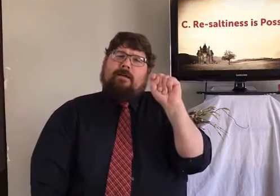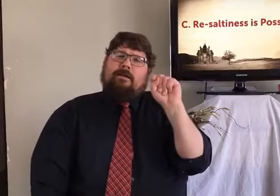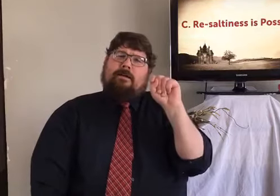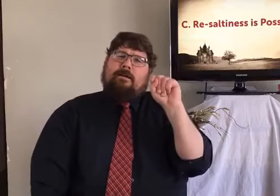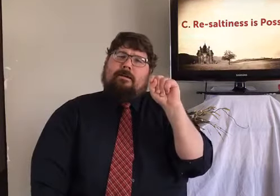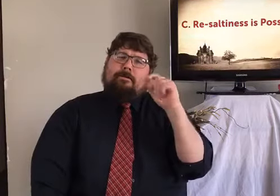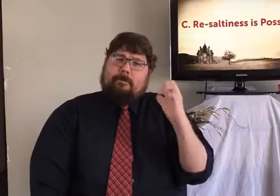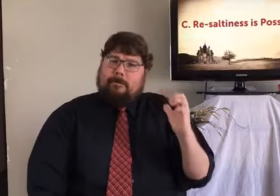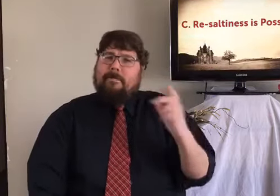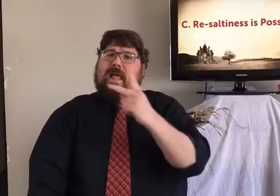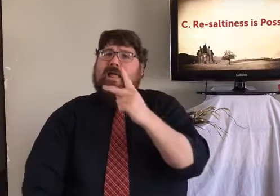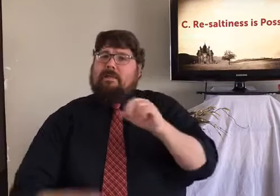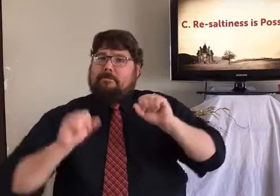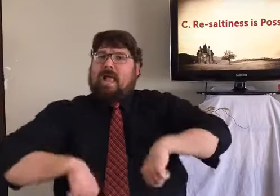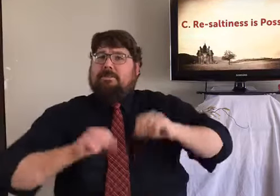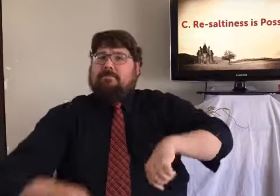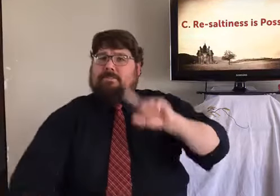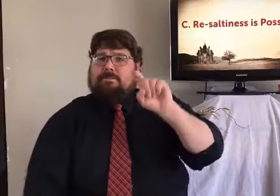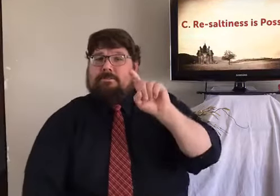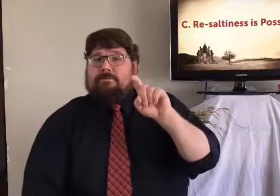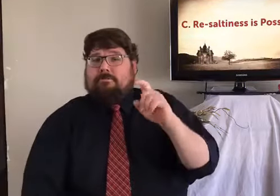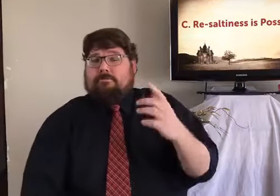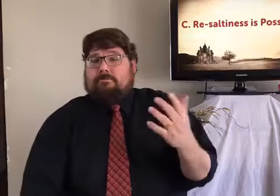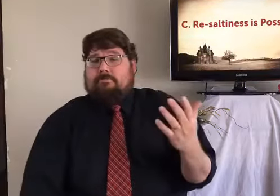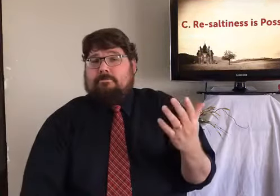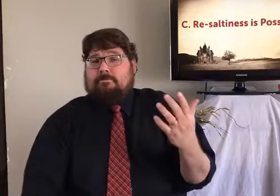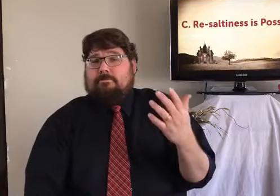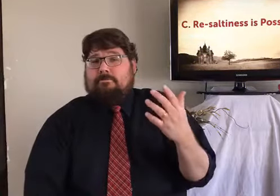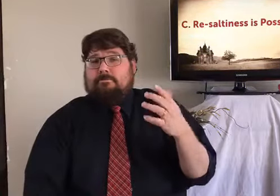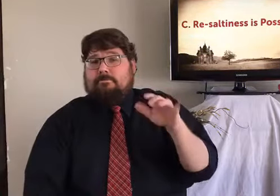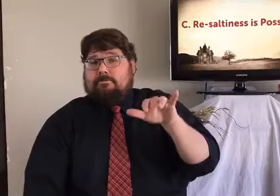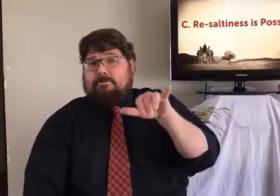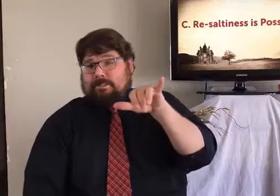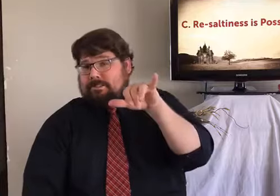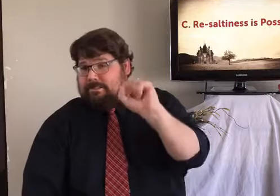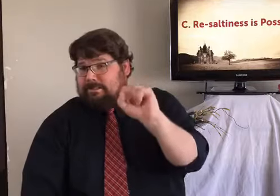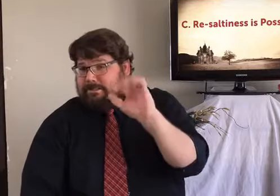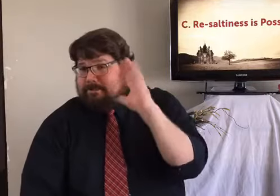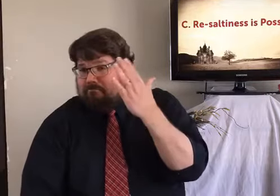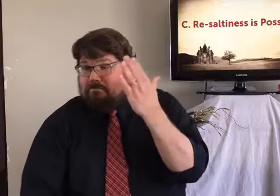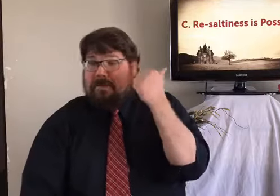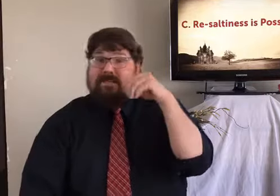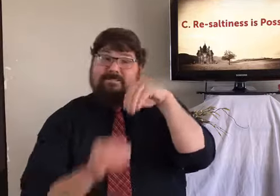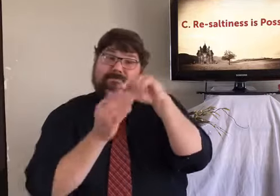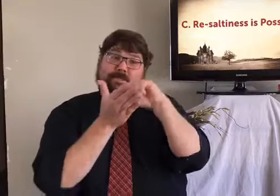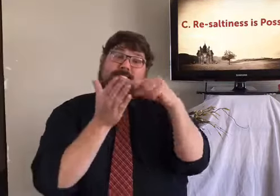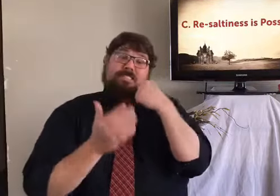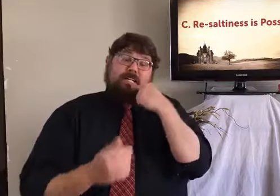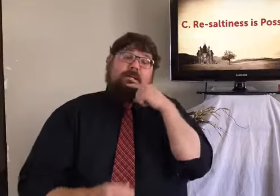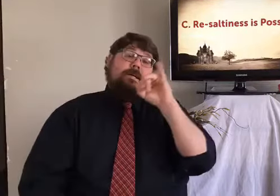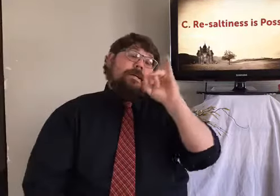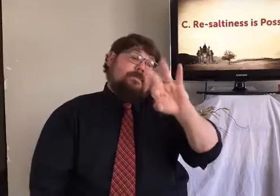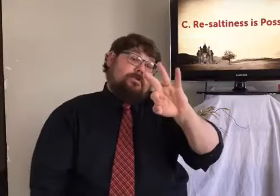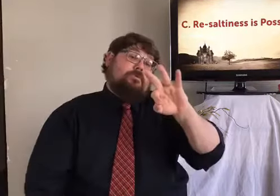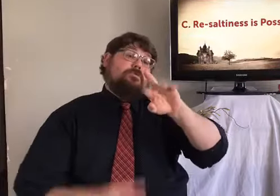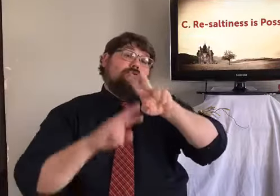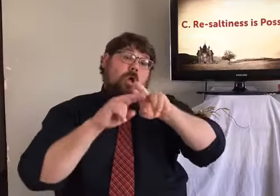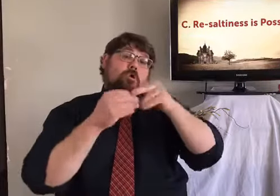if something has been, has lost its saltiness, saltiness,